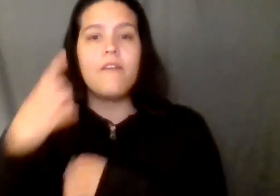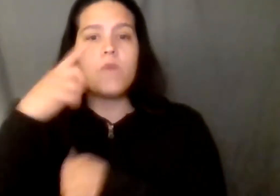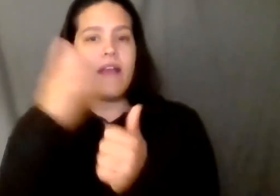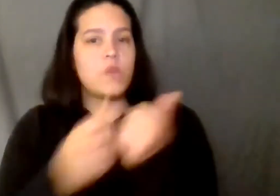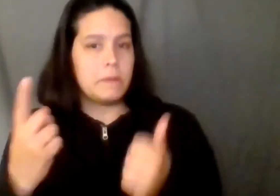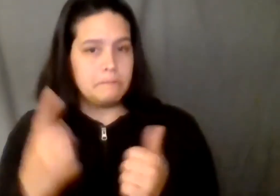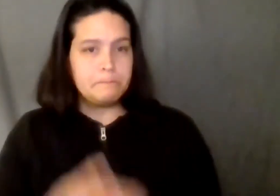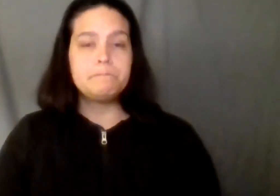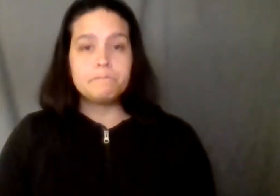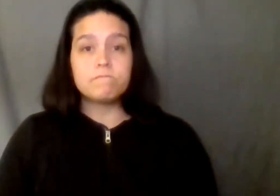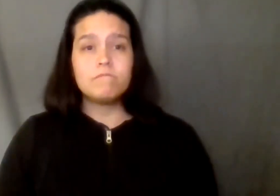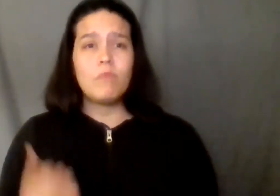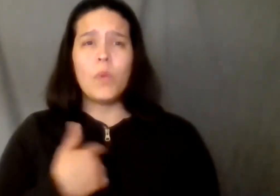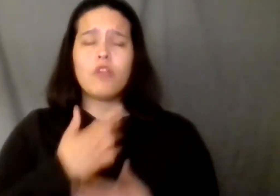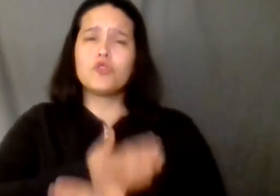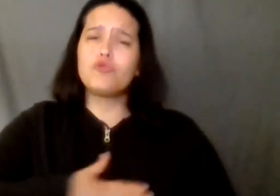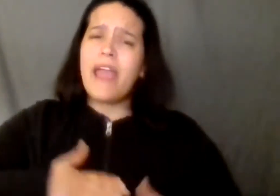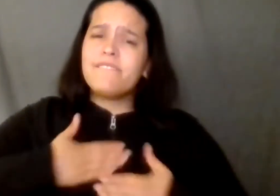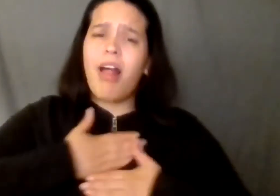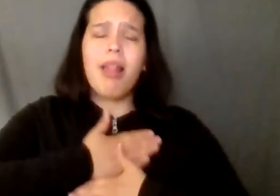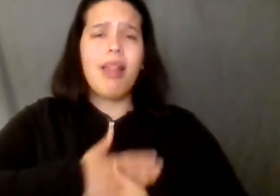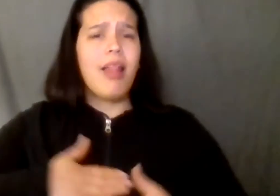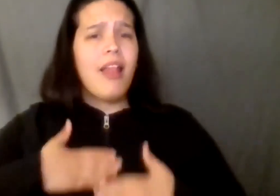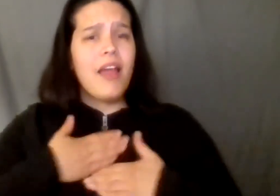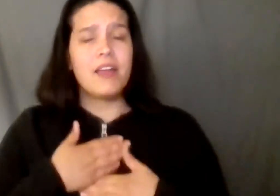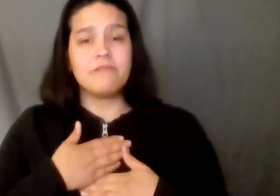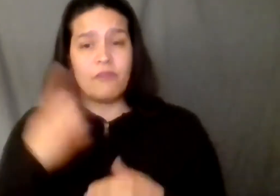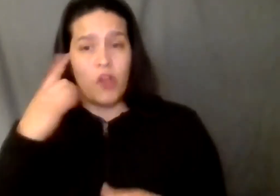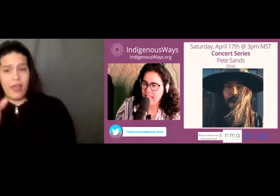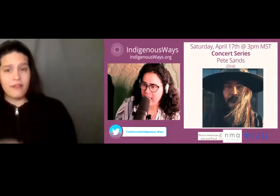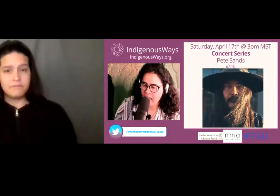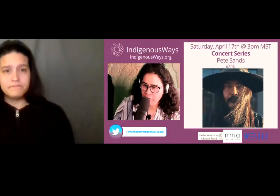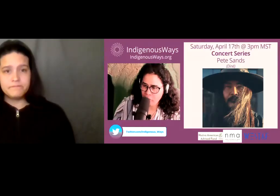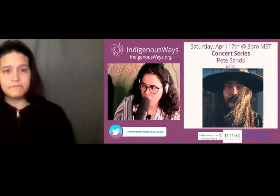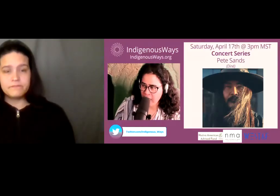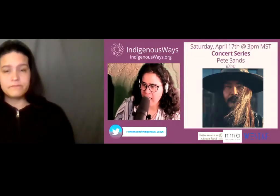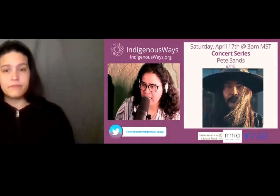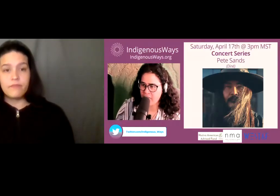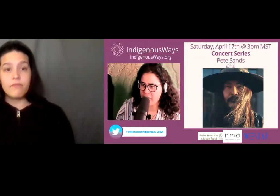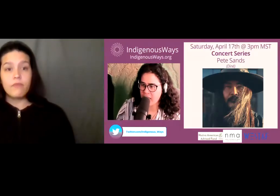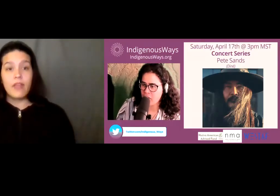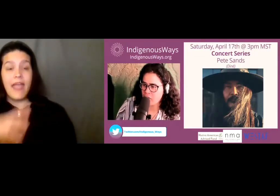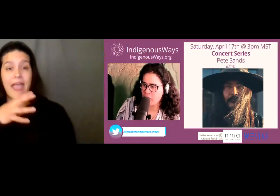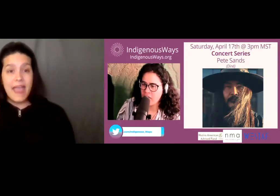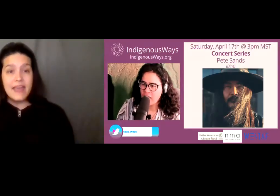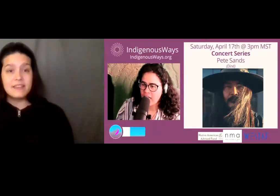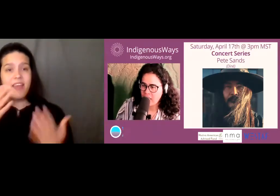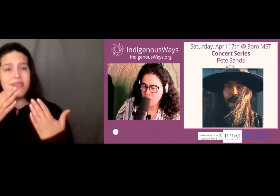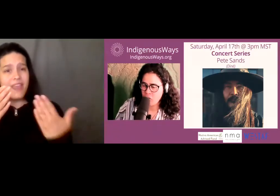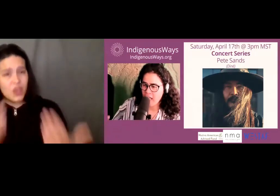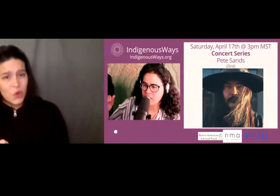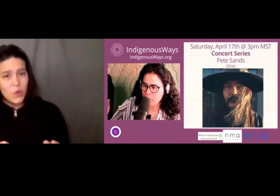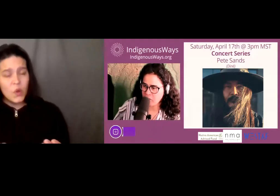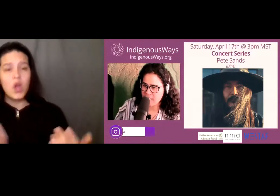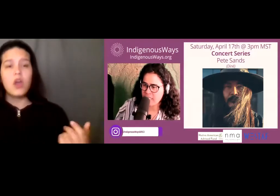so we're very very very grateful uh to that uh for that and uh for thank you uh